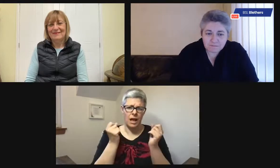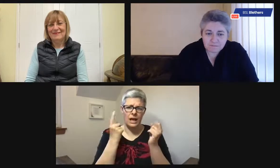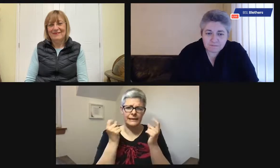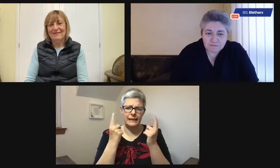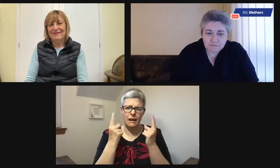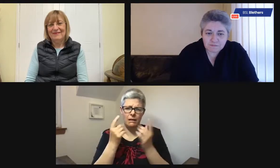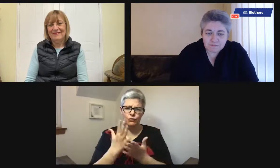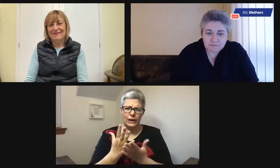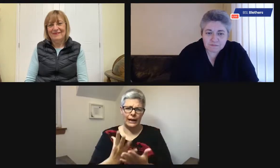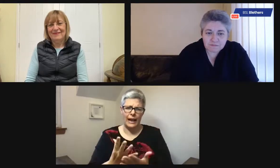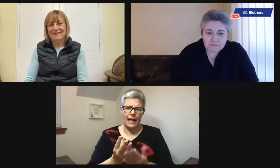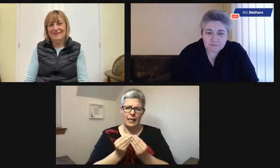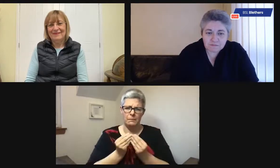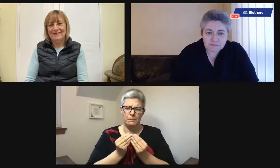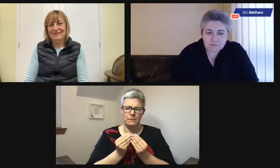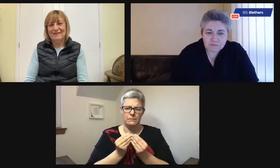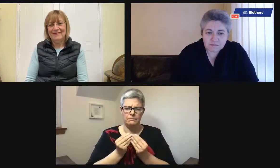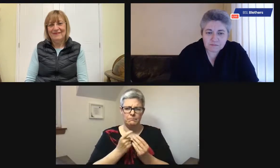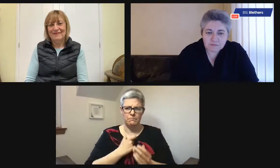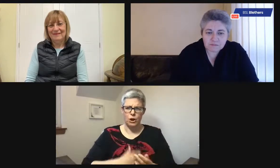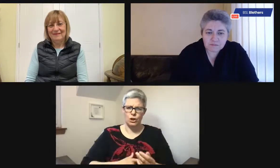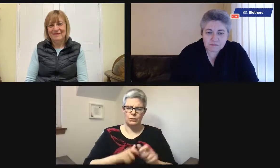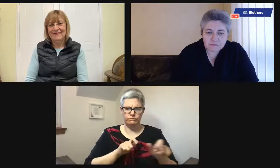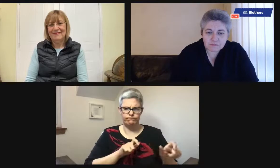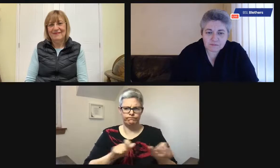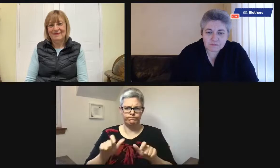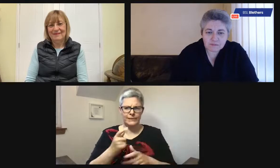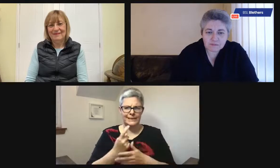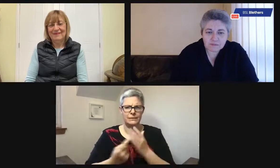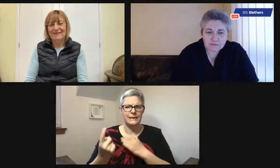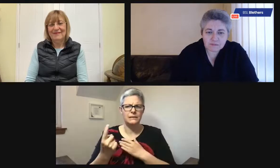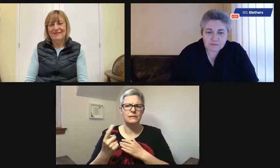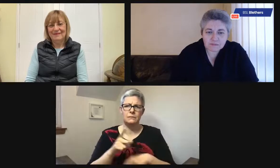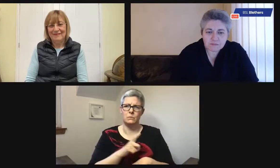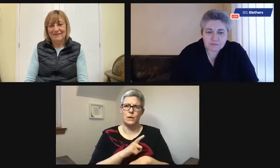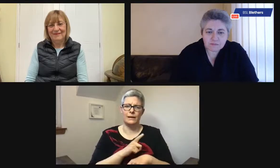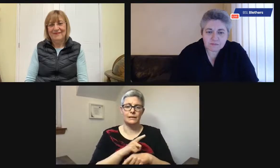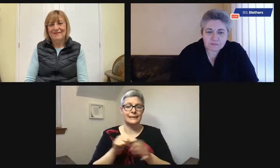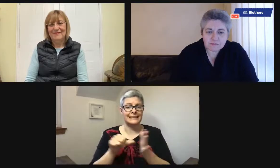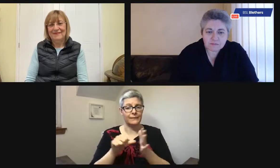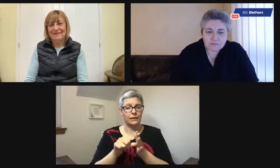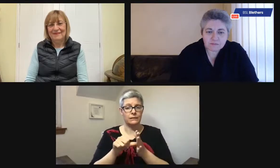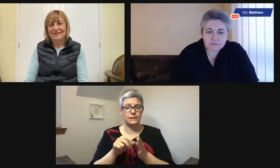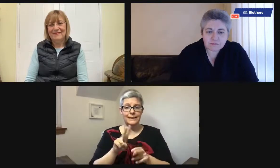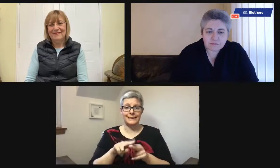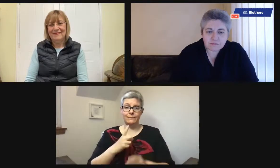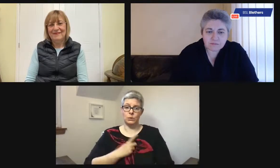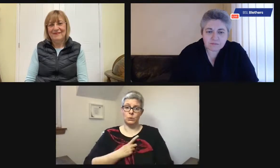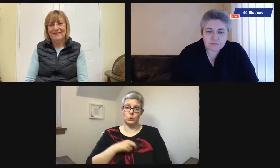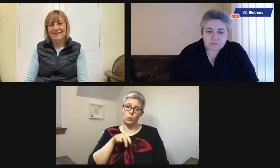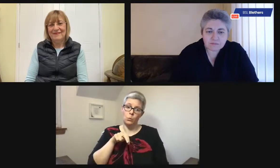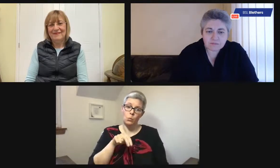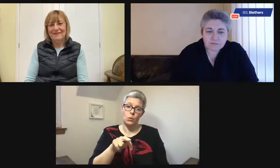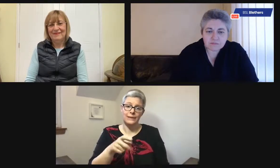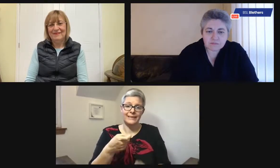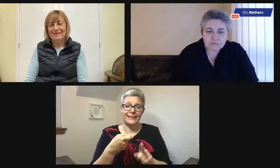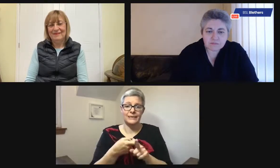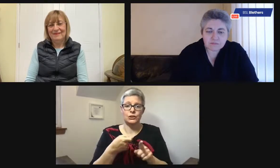Yes, these are wonderful. They're a really helpful idea. And it really helps someone stay independent.